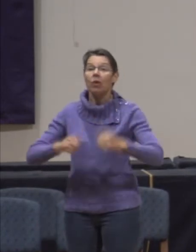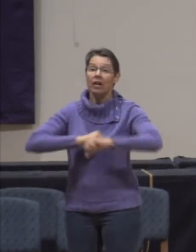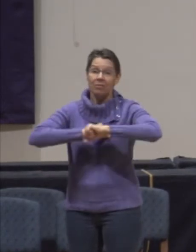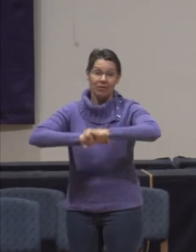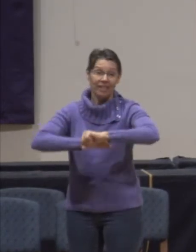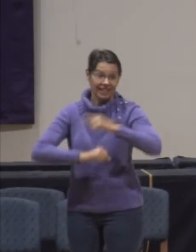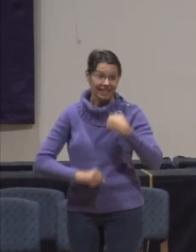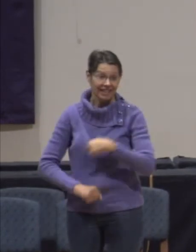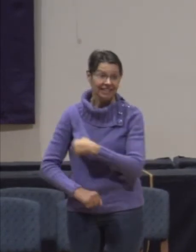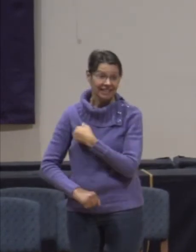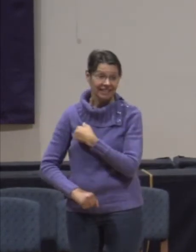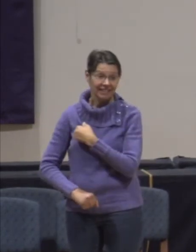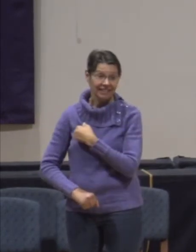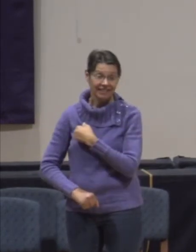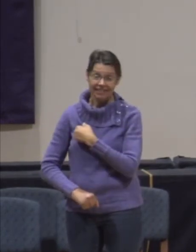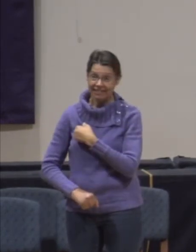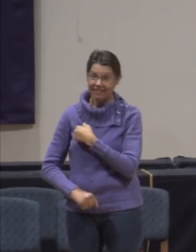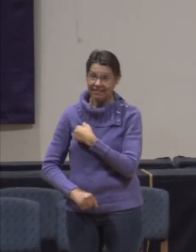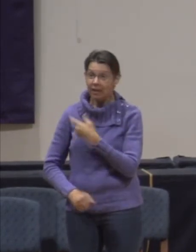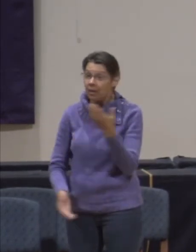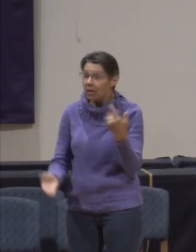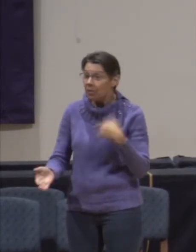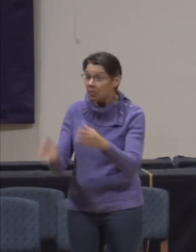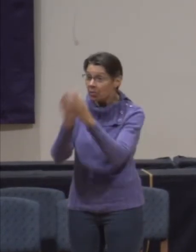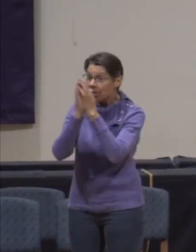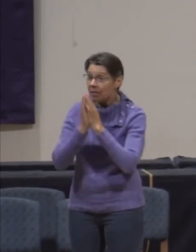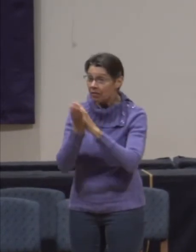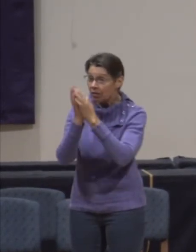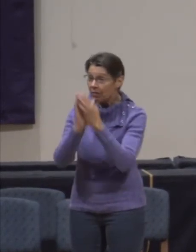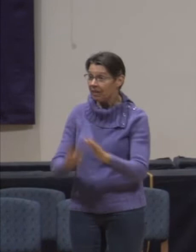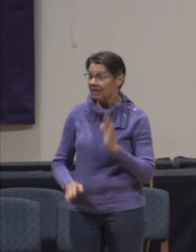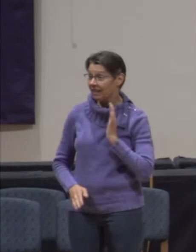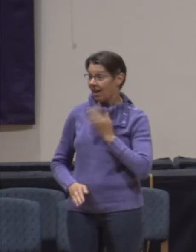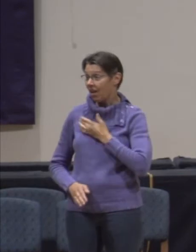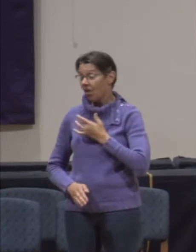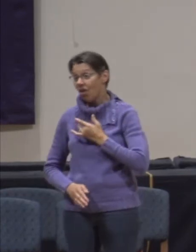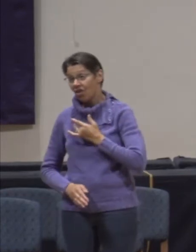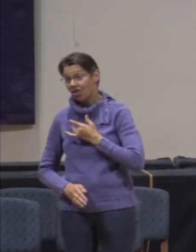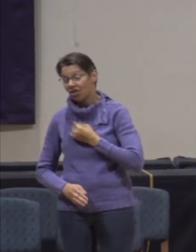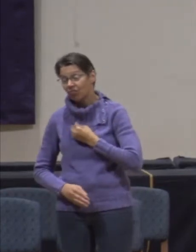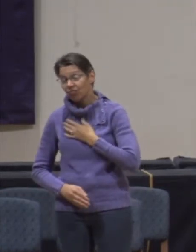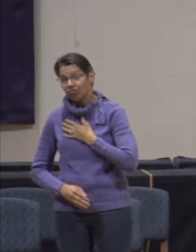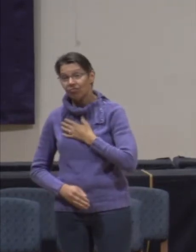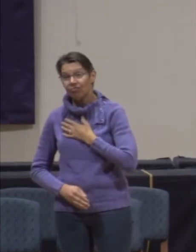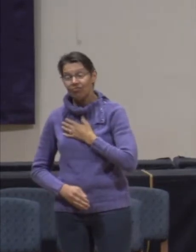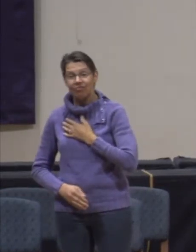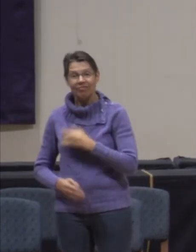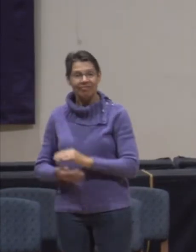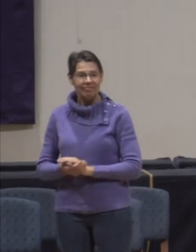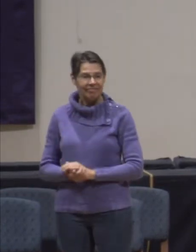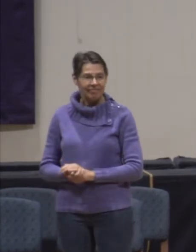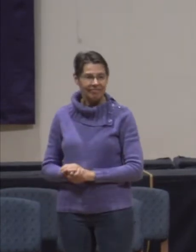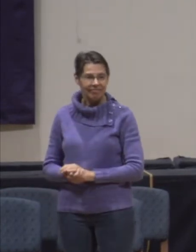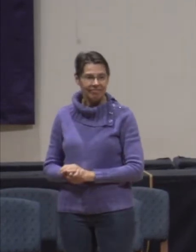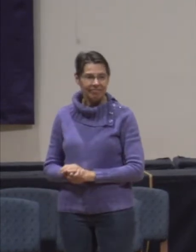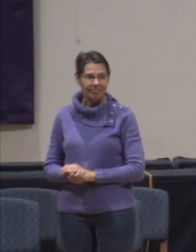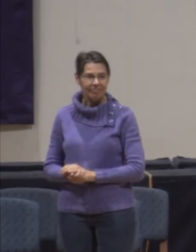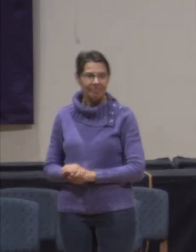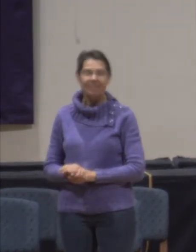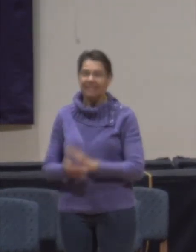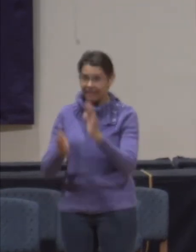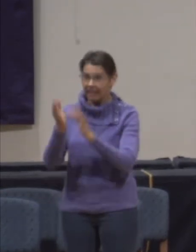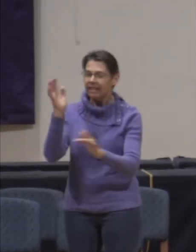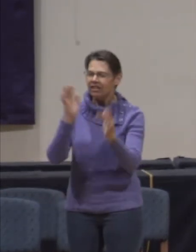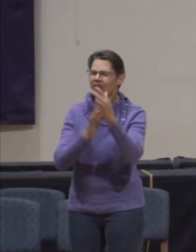Maybe we pray for peace in our hearts. It seems maybe that that's what Jesus knows that these disciples being sent out